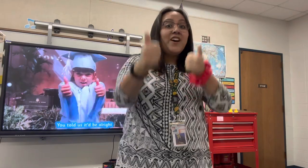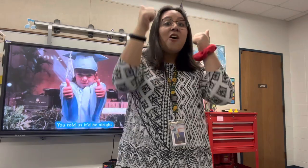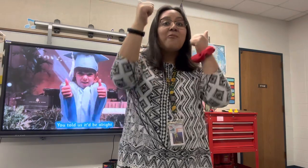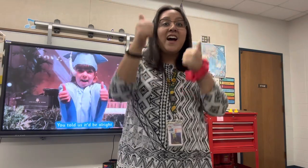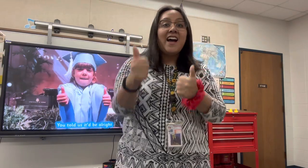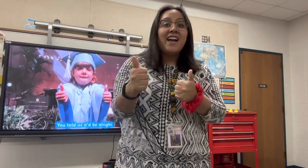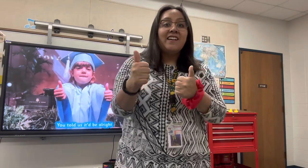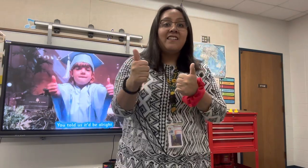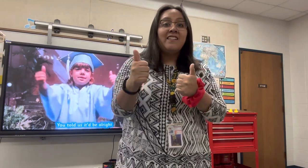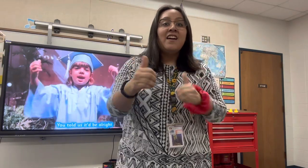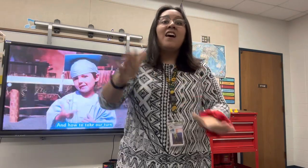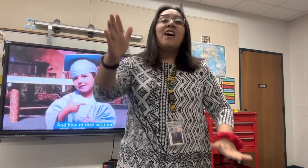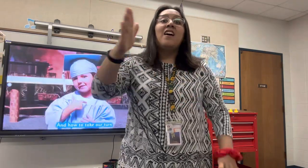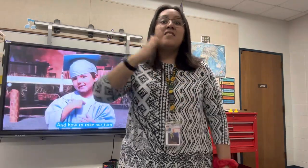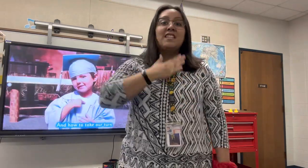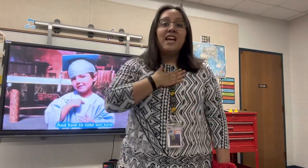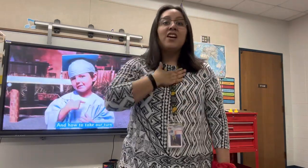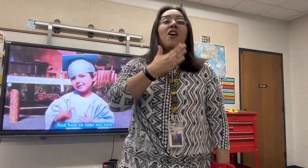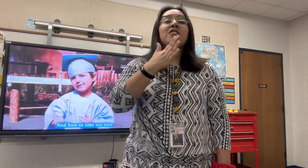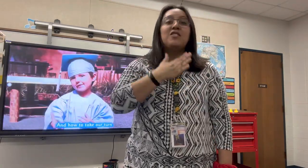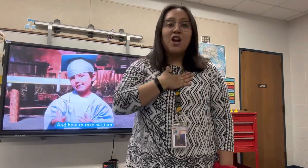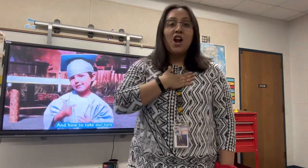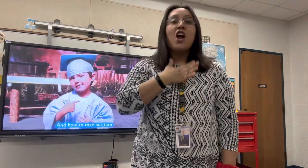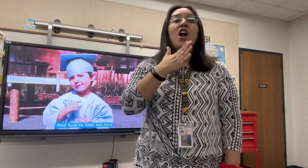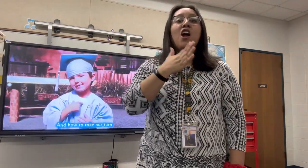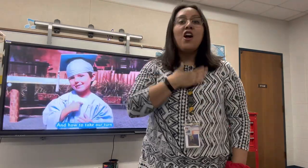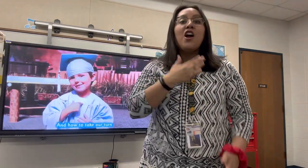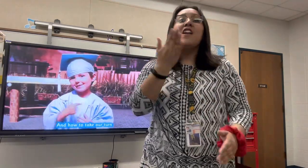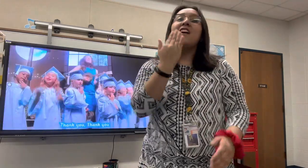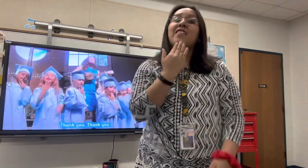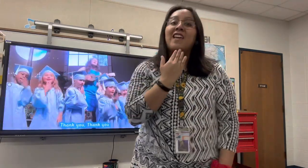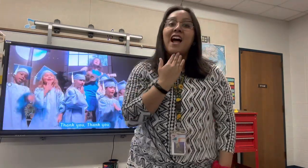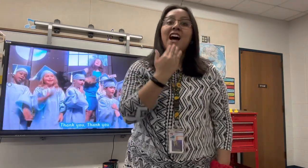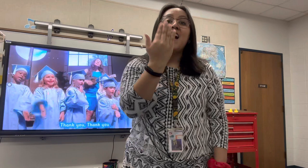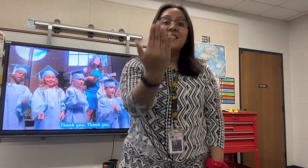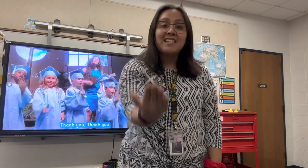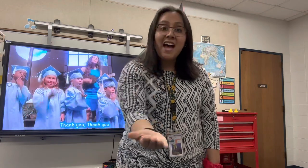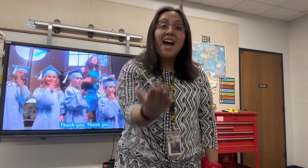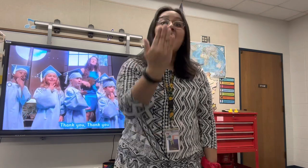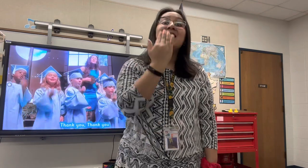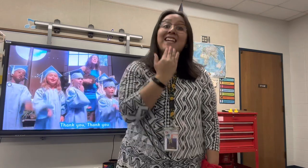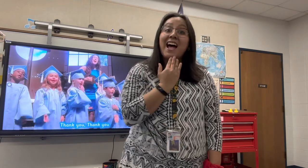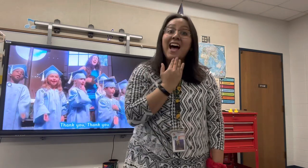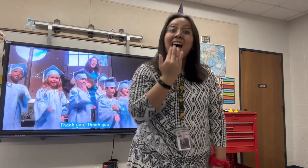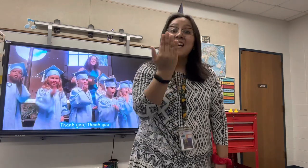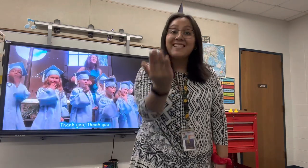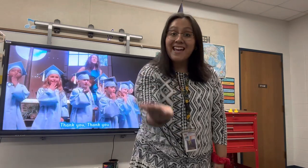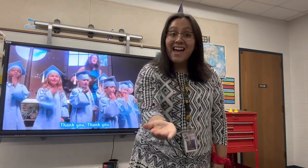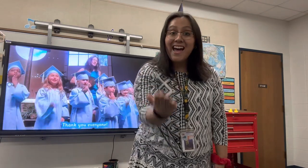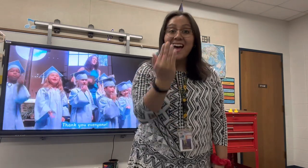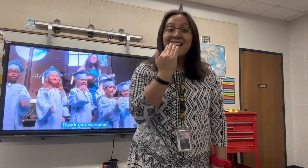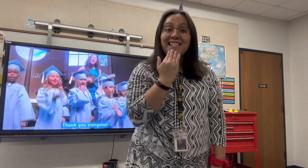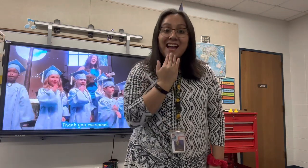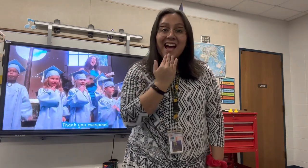alright. How to take our turn. Gracias, gracias, gracias